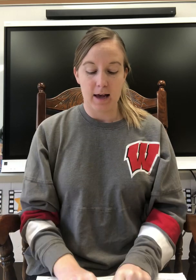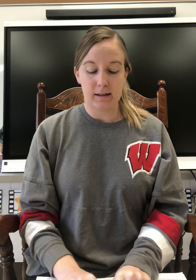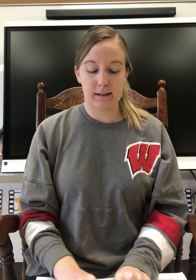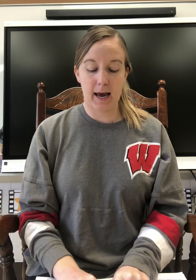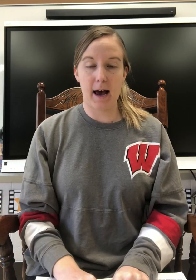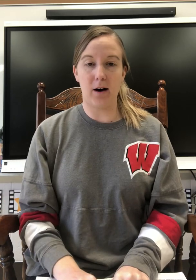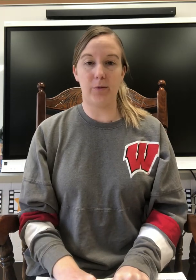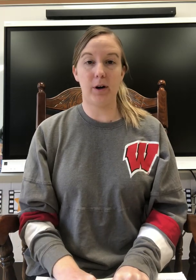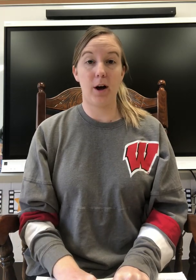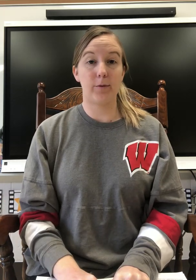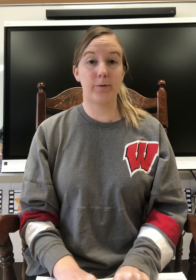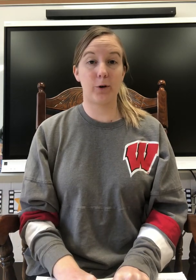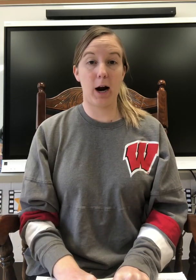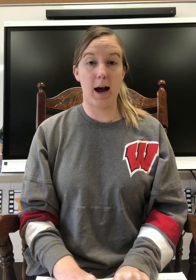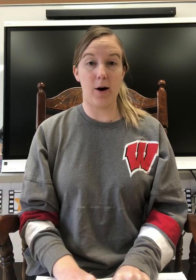Town, frown.